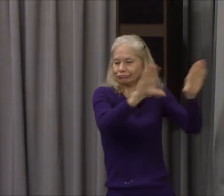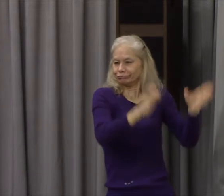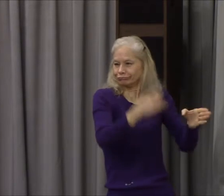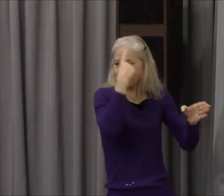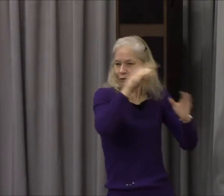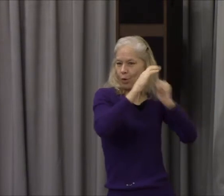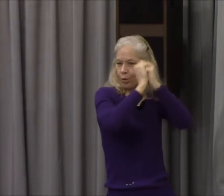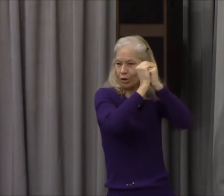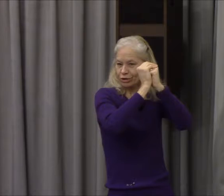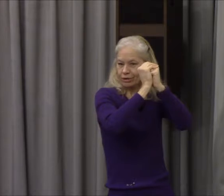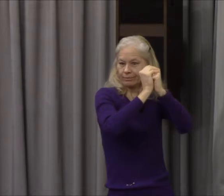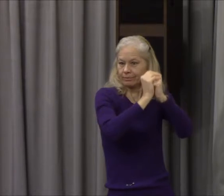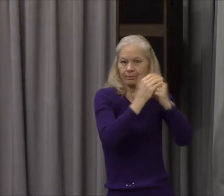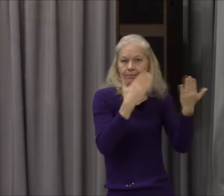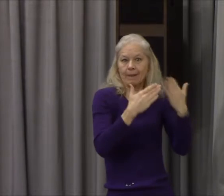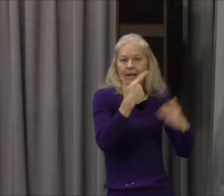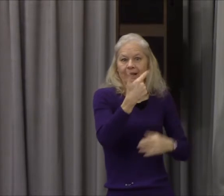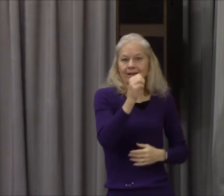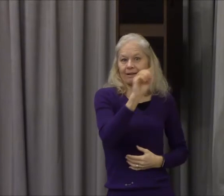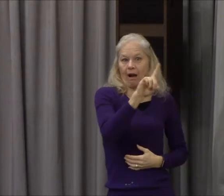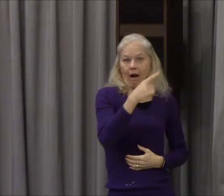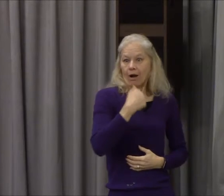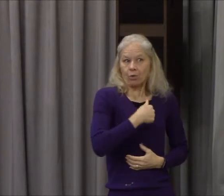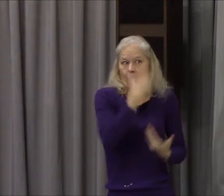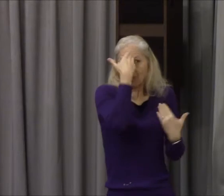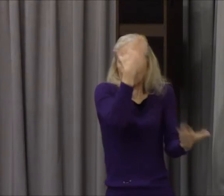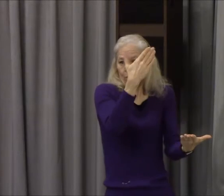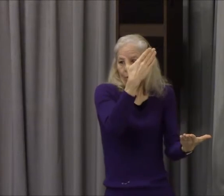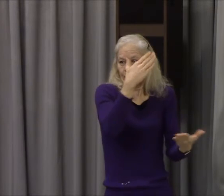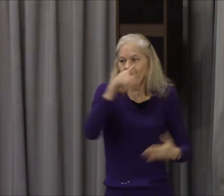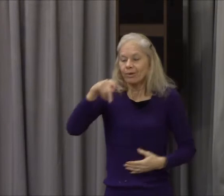being thankful for what he's done, knowing him,